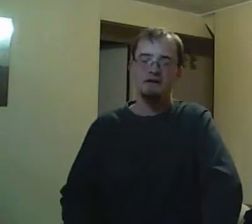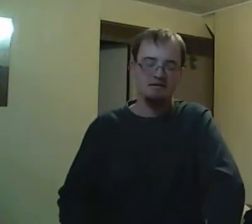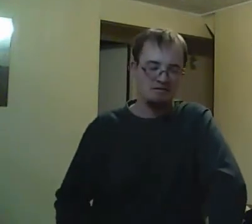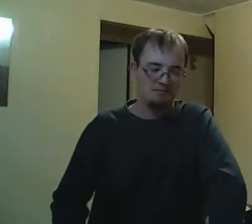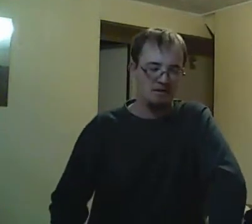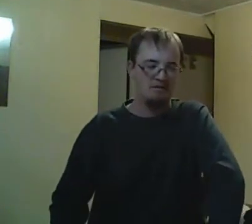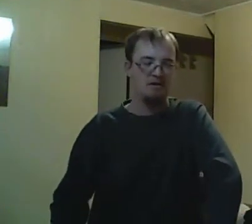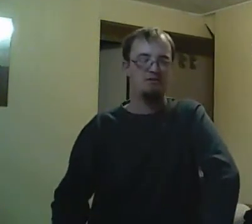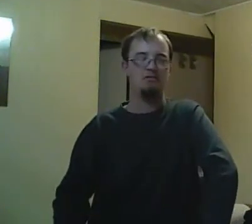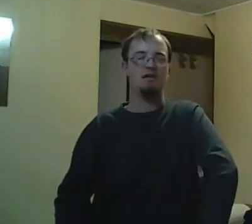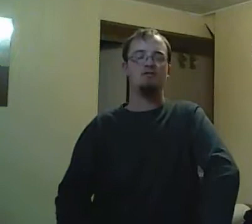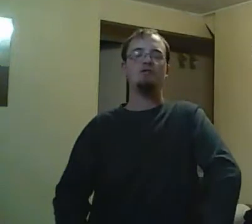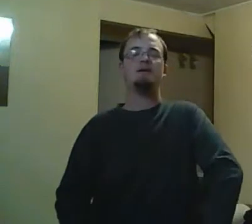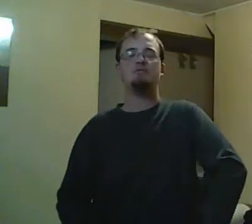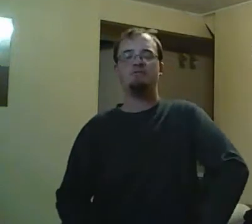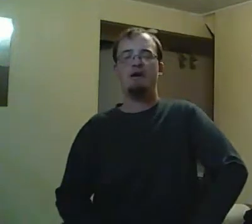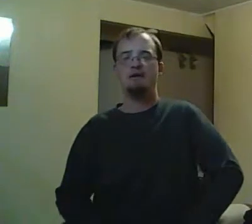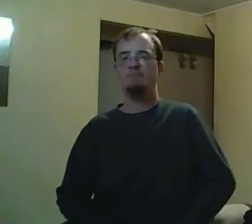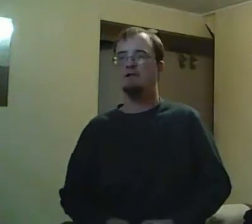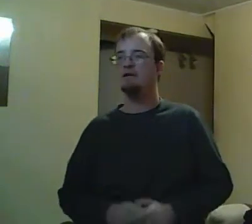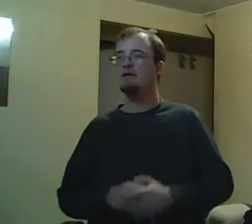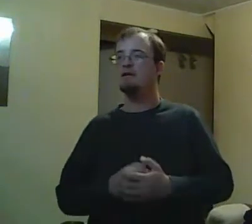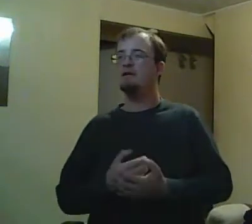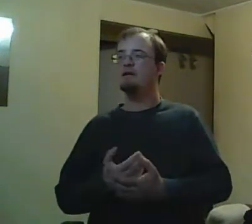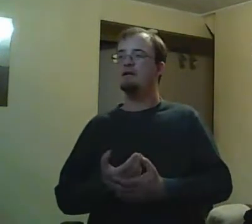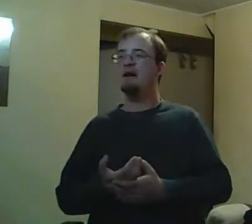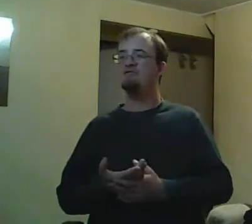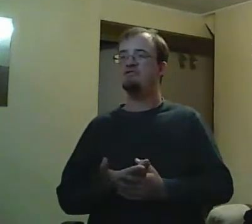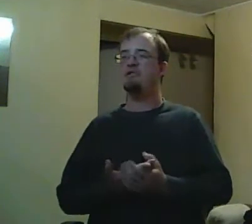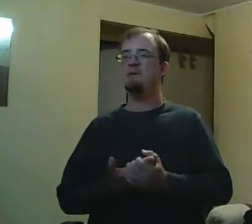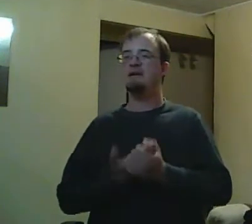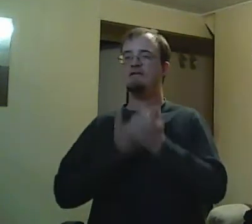admitted that that kiss with Darcy made him want to go after Emma.